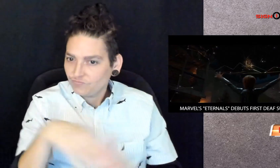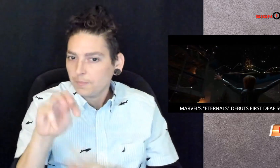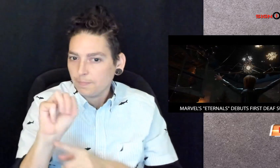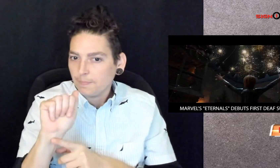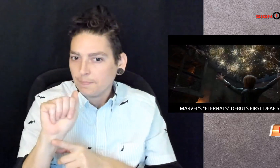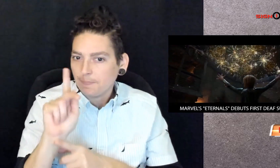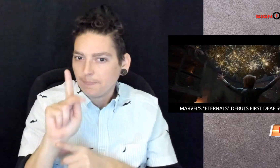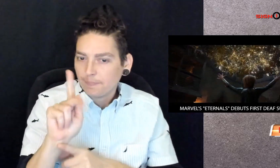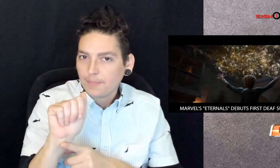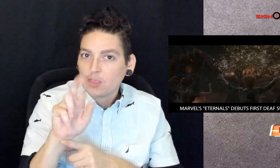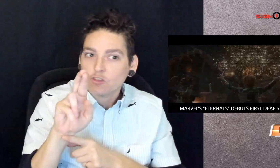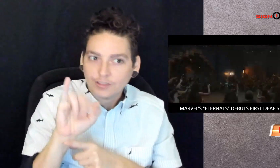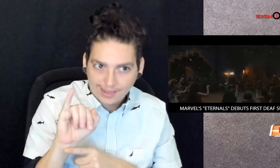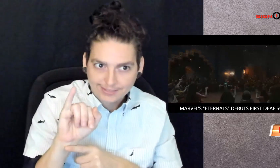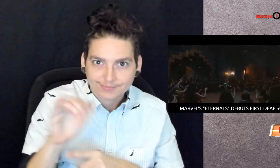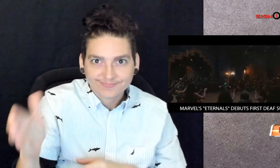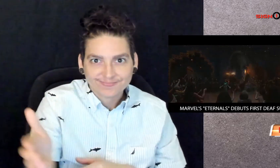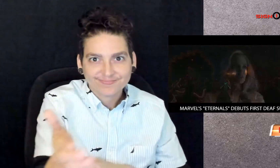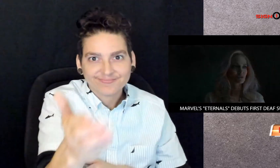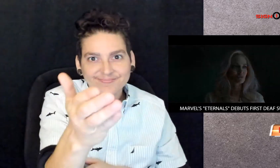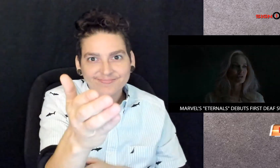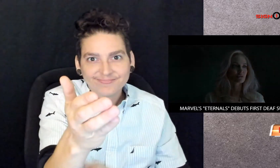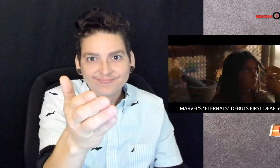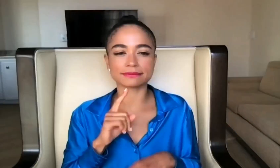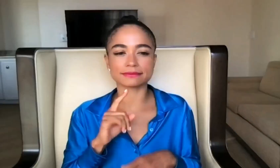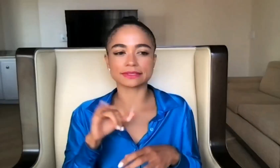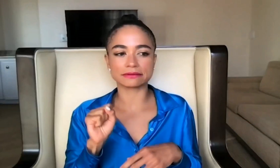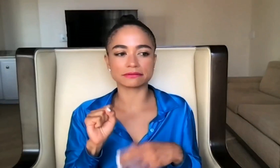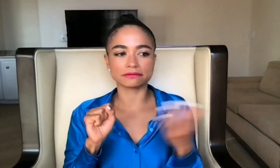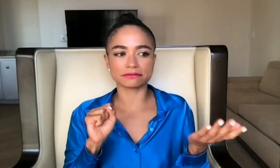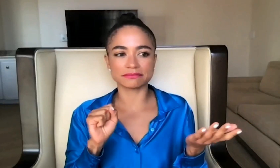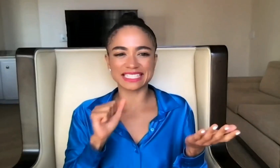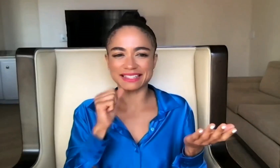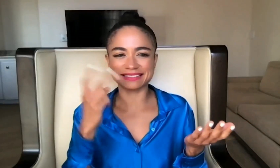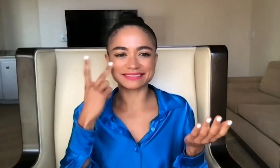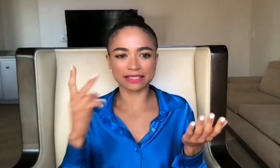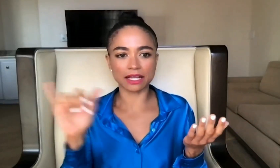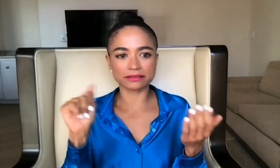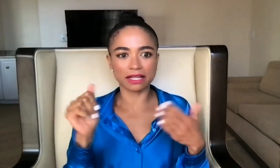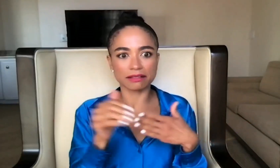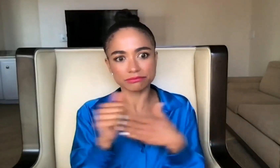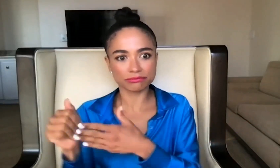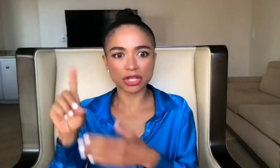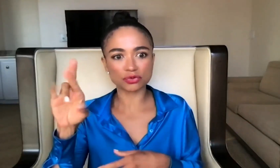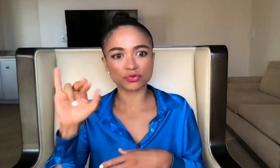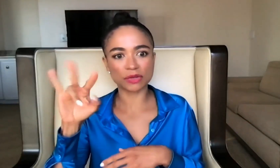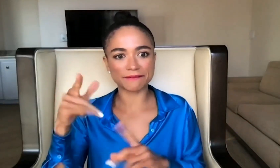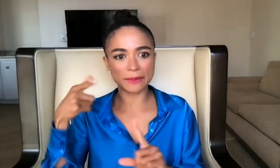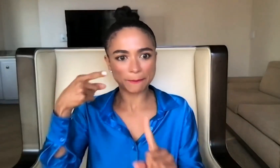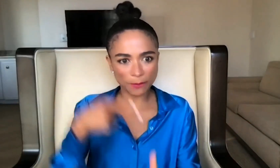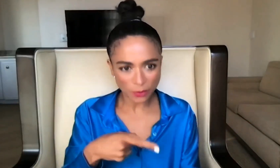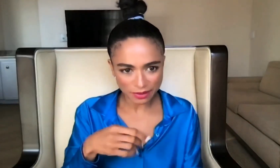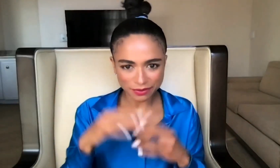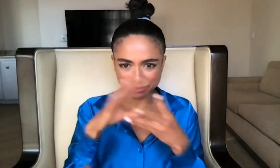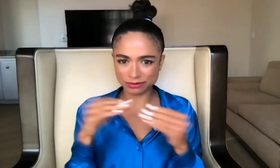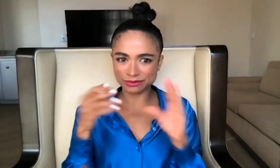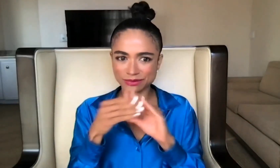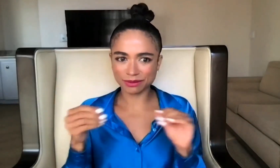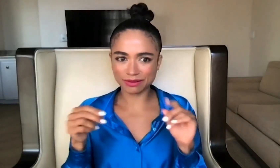Marvel's first deaf superhero. My deafness is not seen as, you know, a driving point